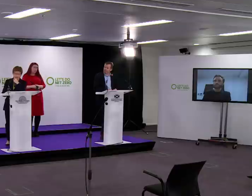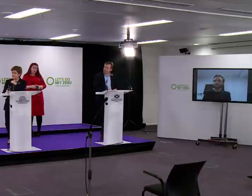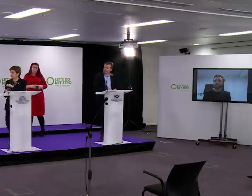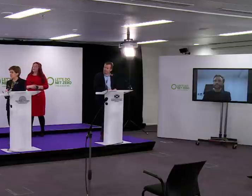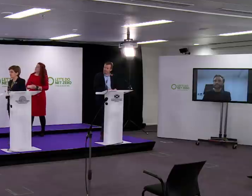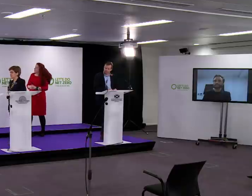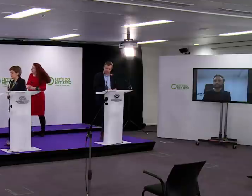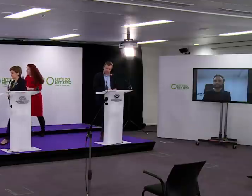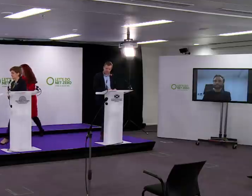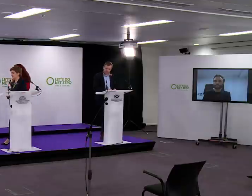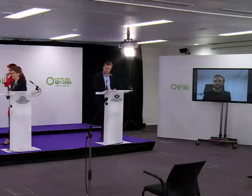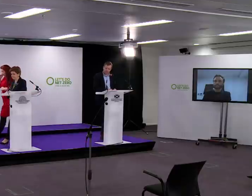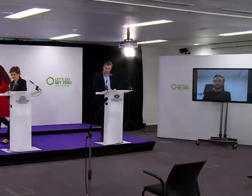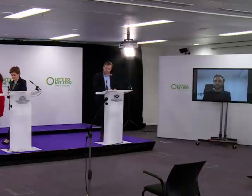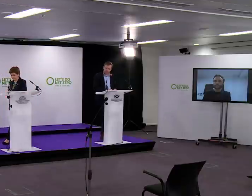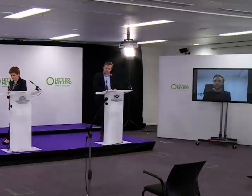And Chief Constable.